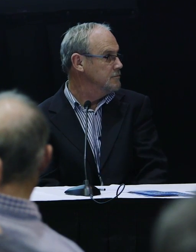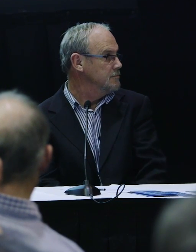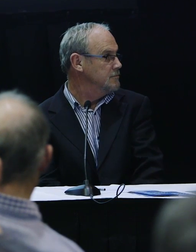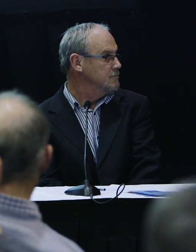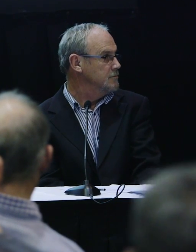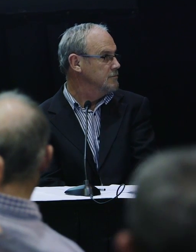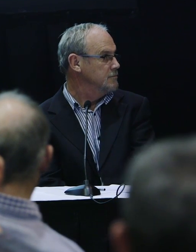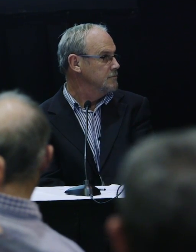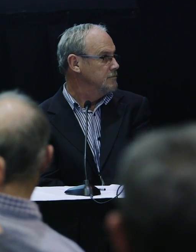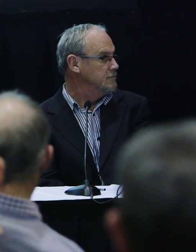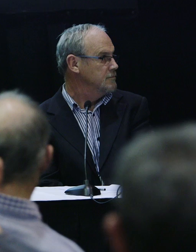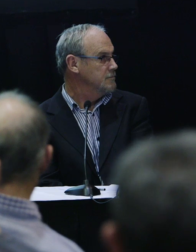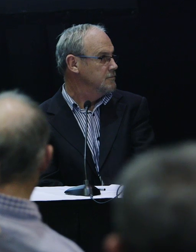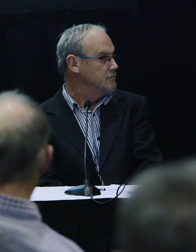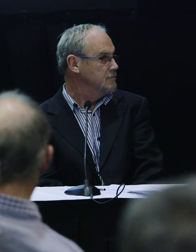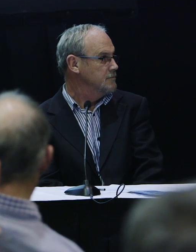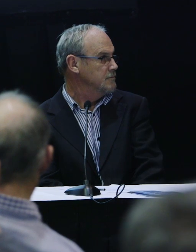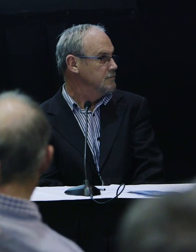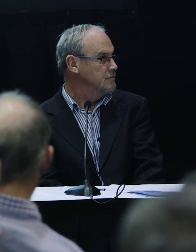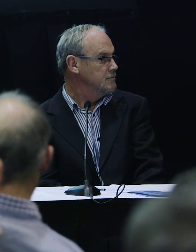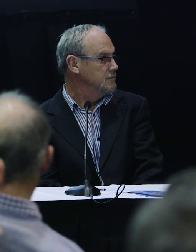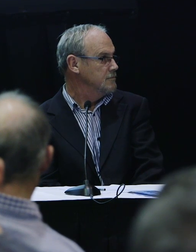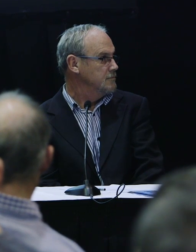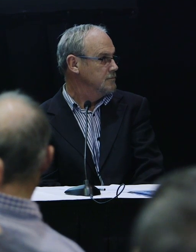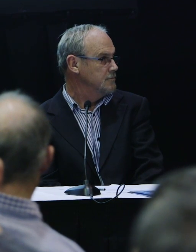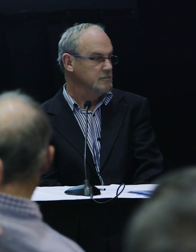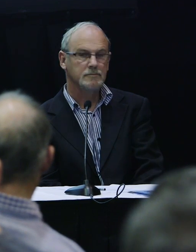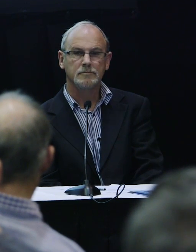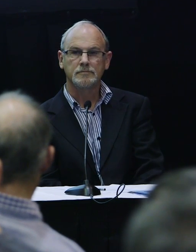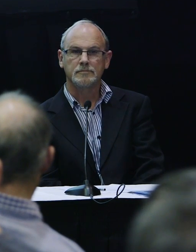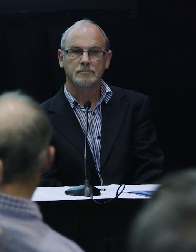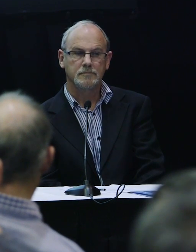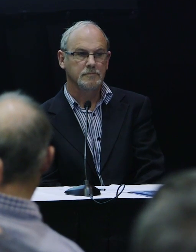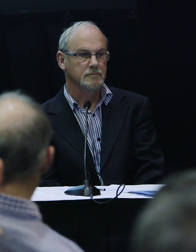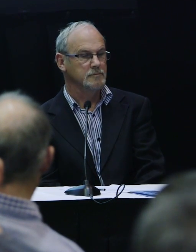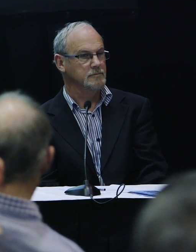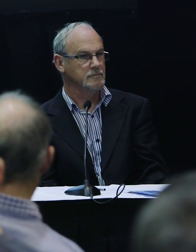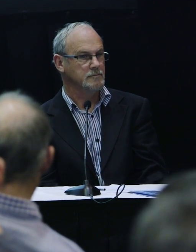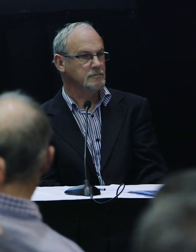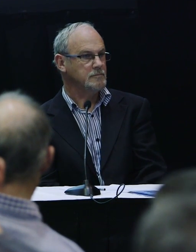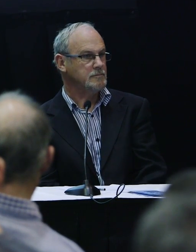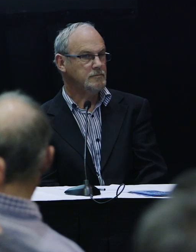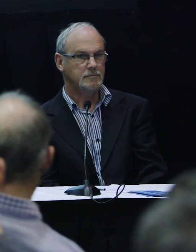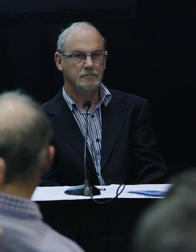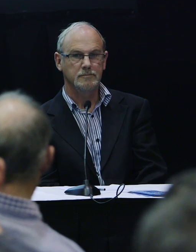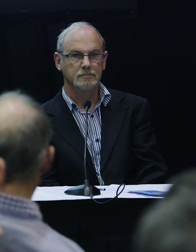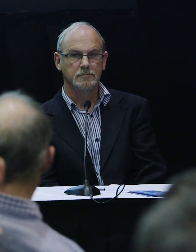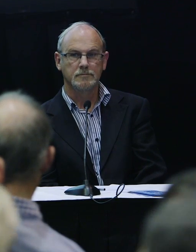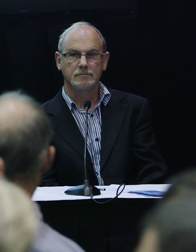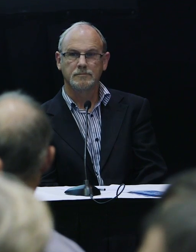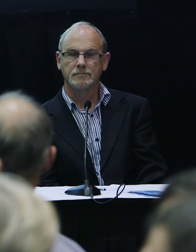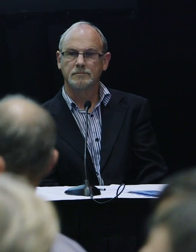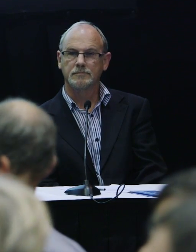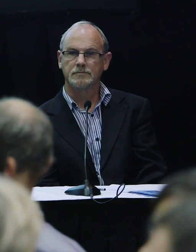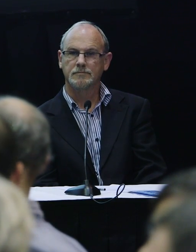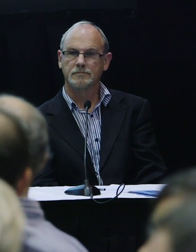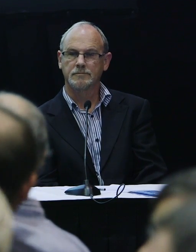they don't think their product will be suitable for that particular reason. So they've been quite open about what can or can't be used on some of those sites. Yeah, but